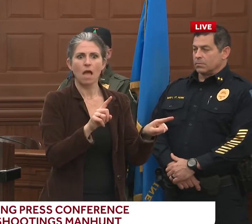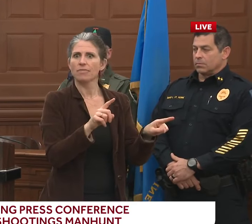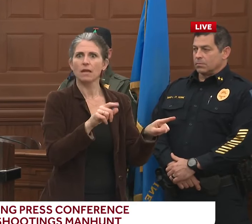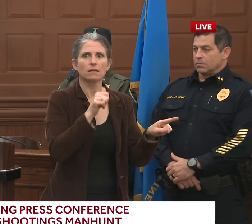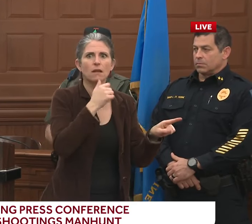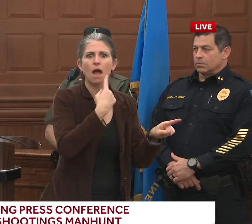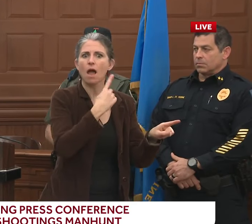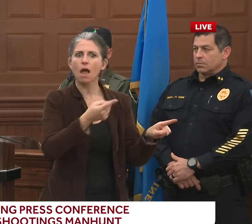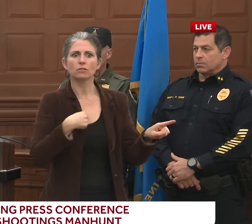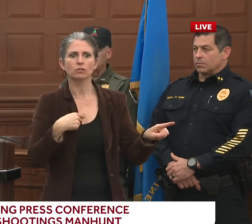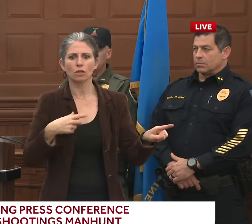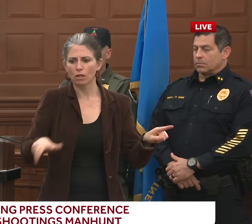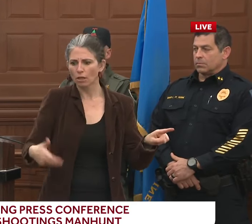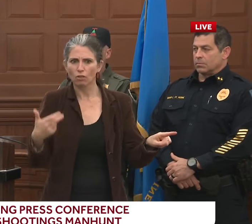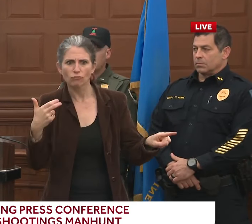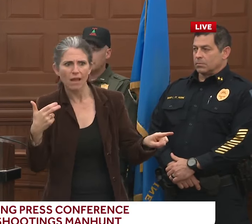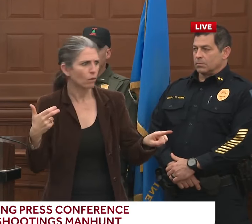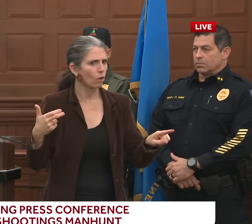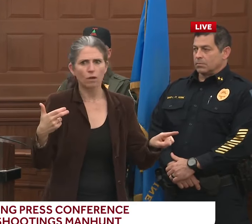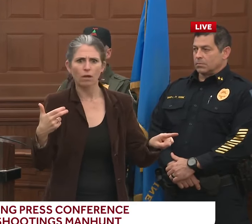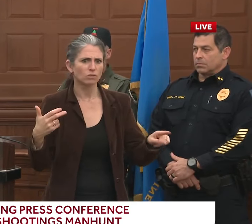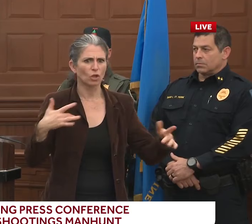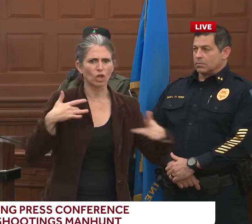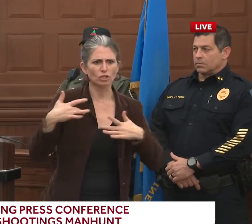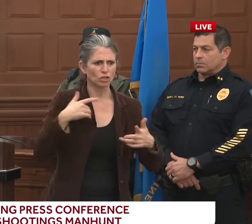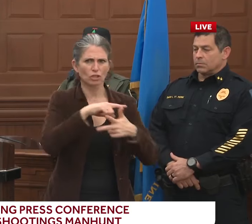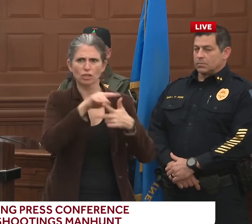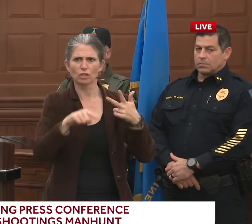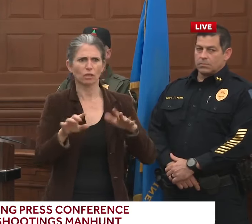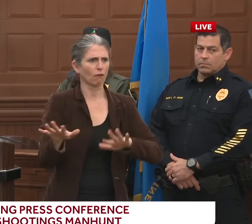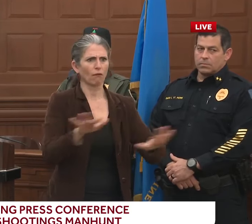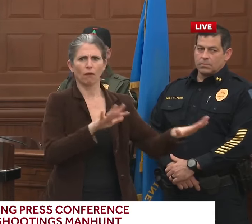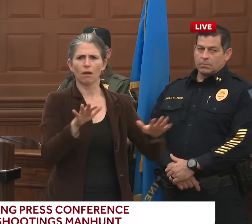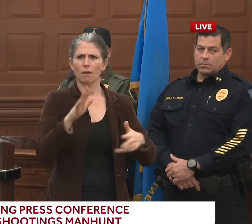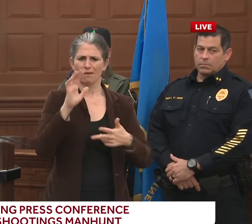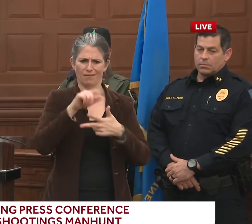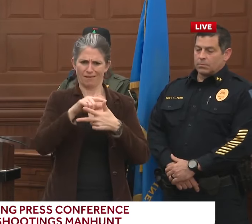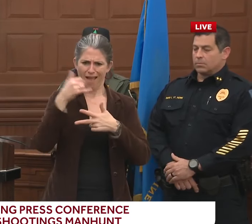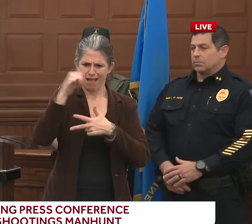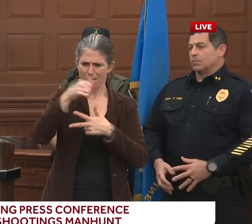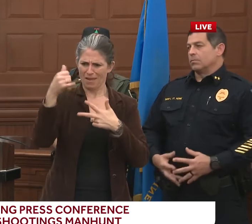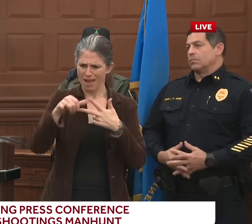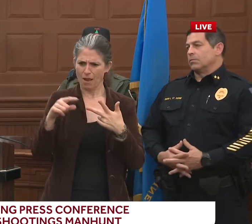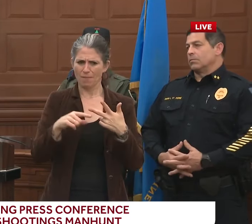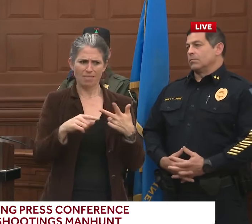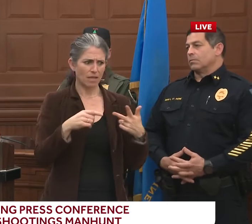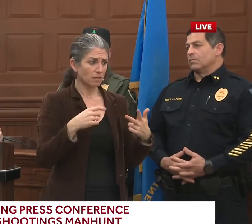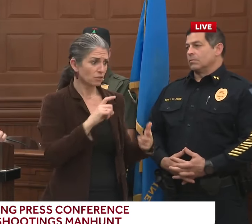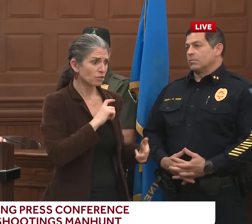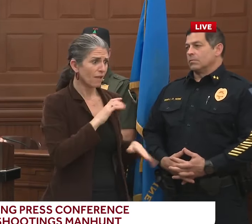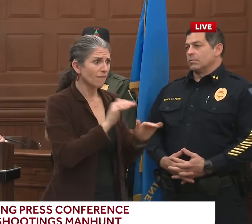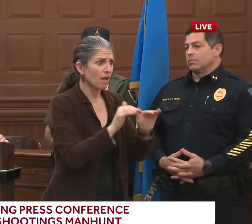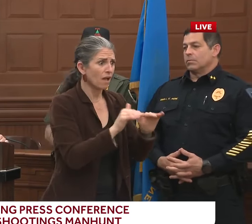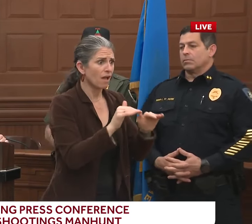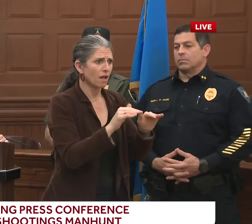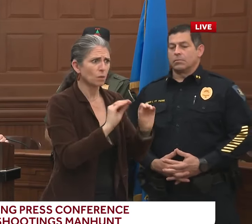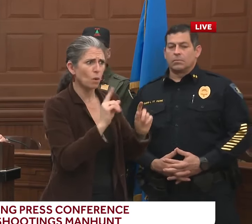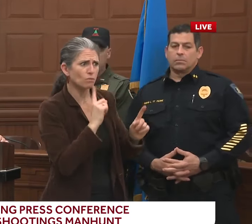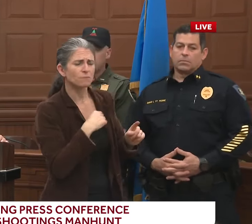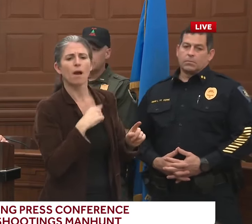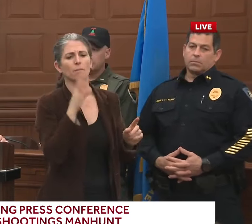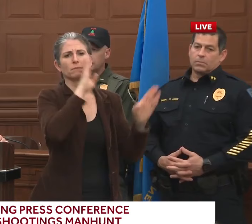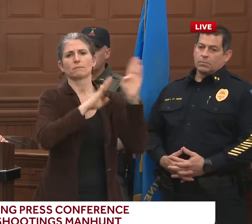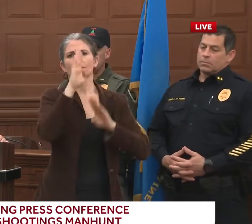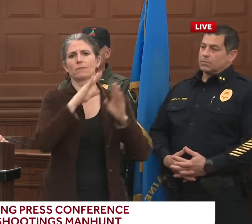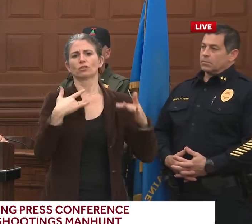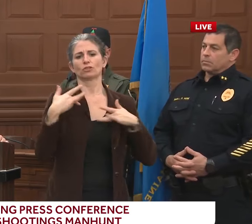wait a second. The officer that responded is not talking. That could be for a lot of different reasons. Again, based on the circumstances, we're certainly concerned about something like that.